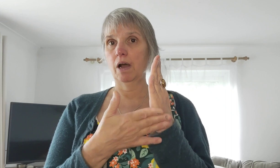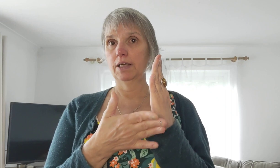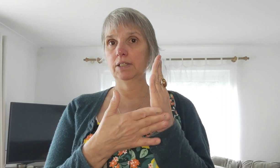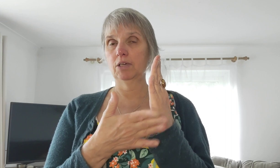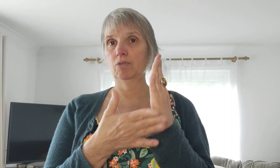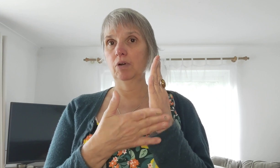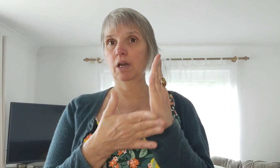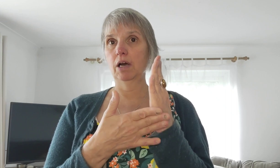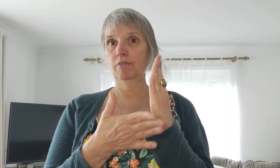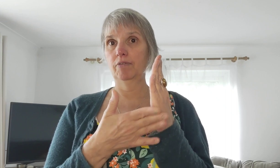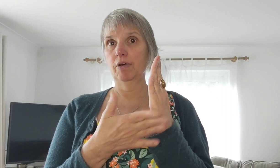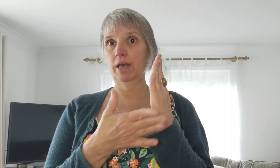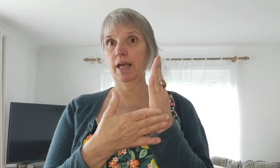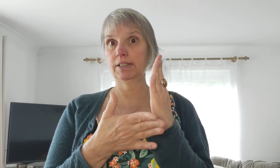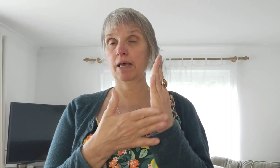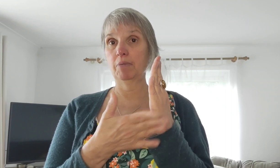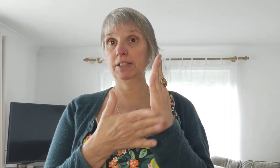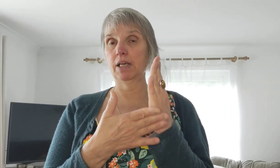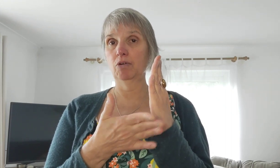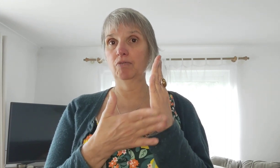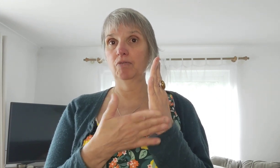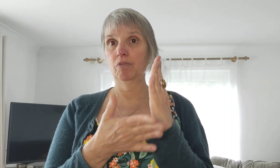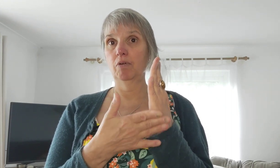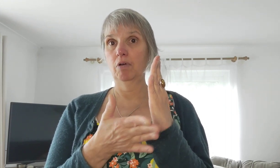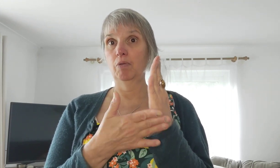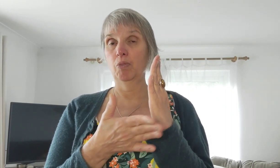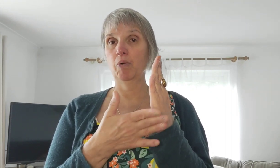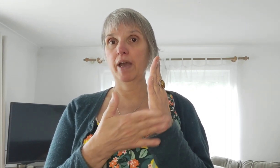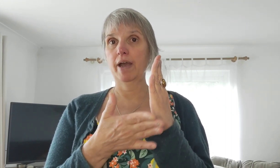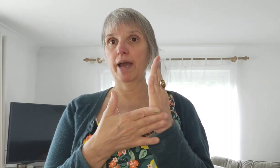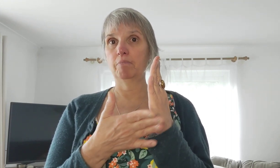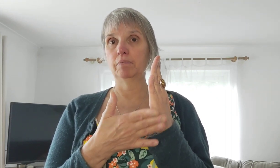i still love and accept myself the way i am